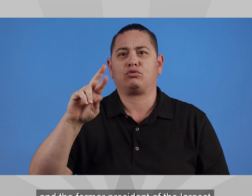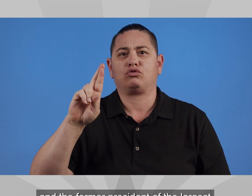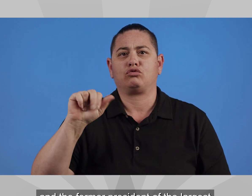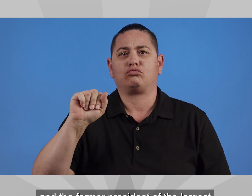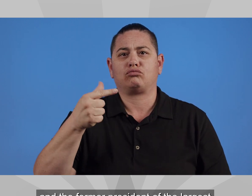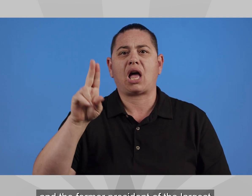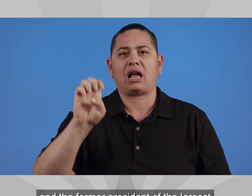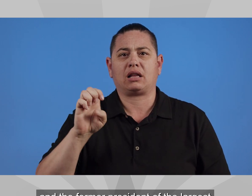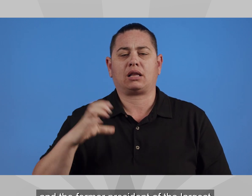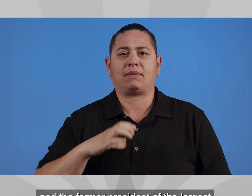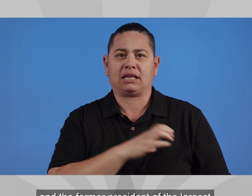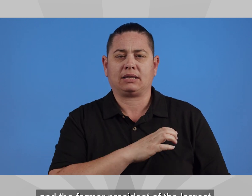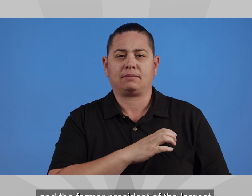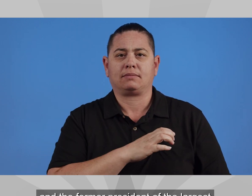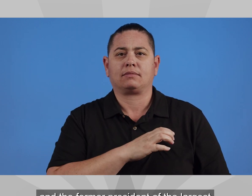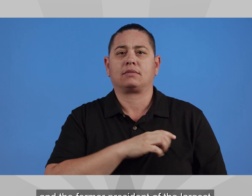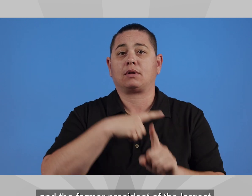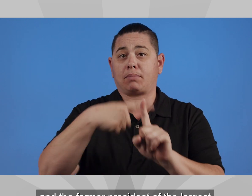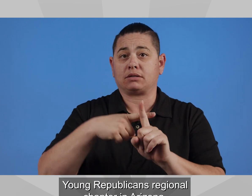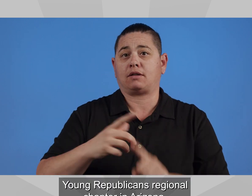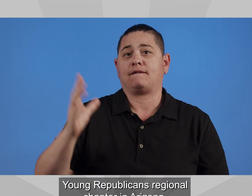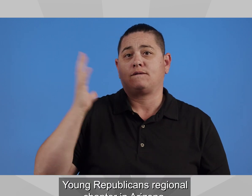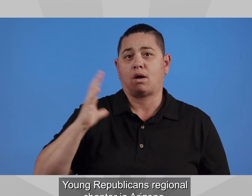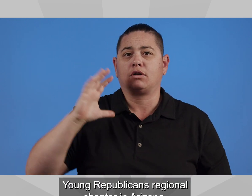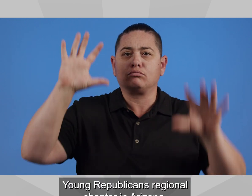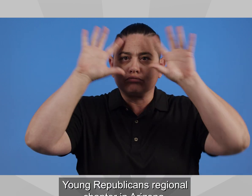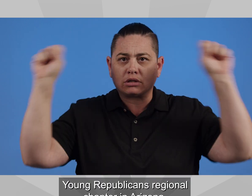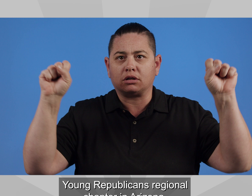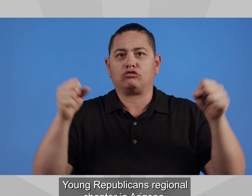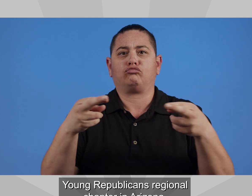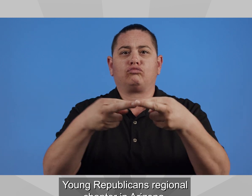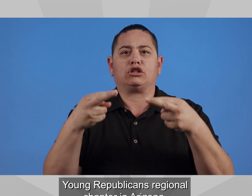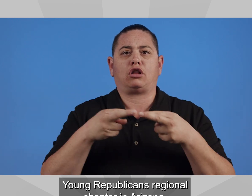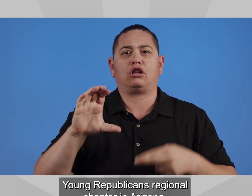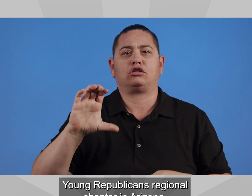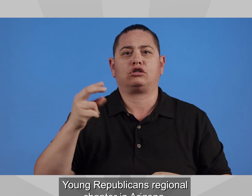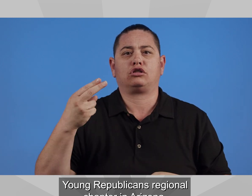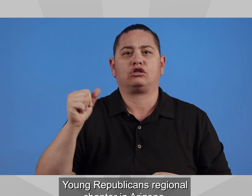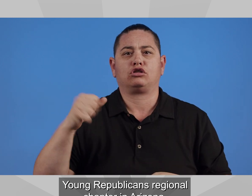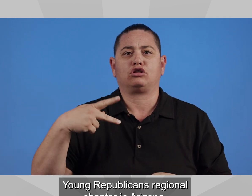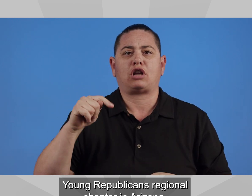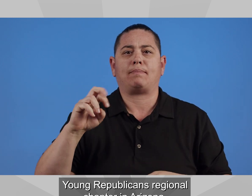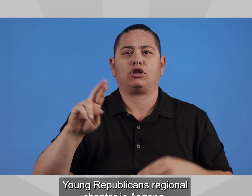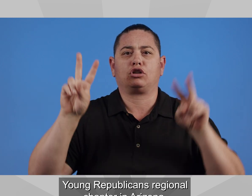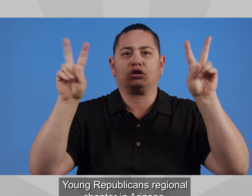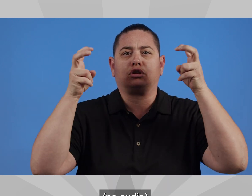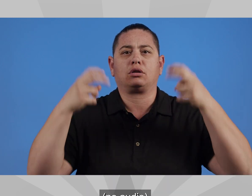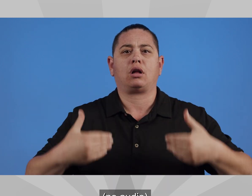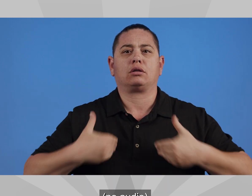and the former president of the largest young Republican's regional chapter in Arizona.